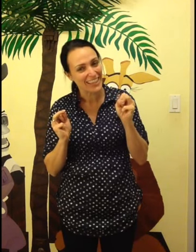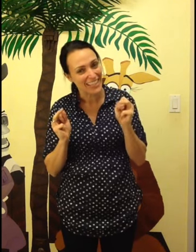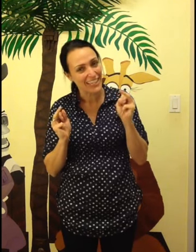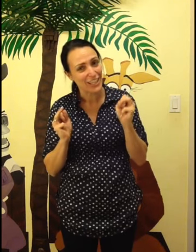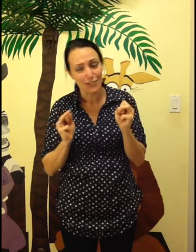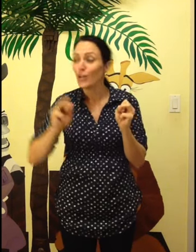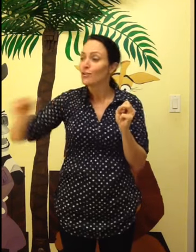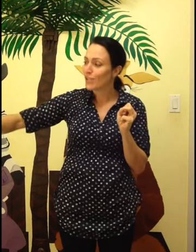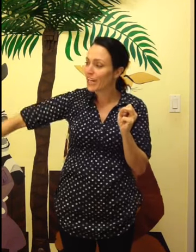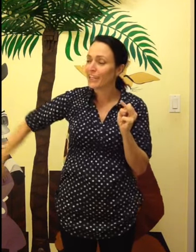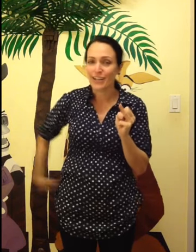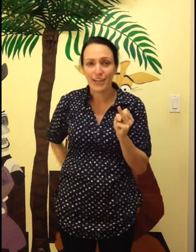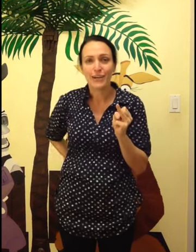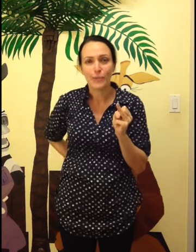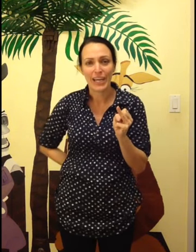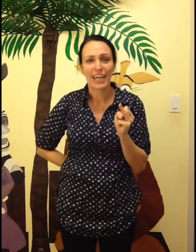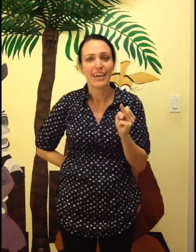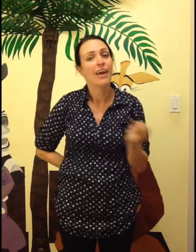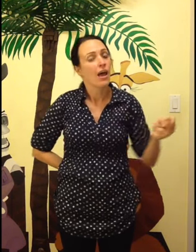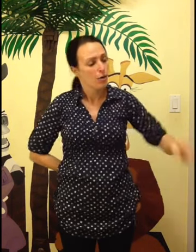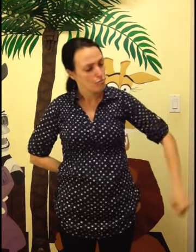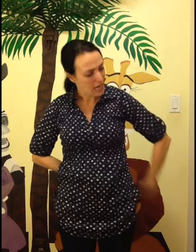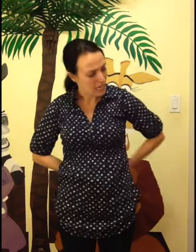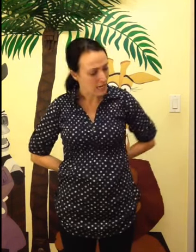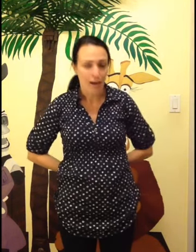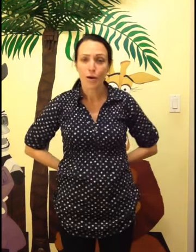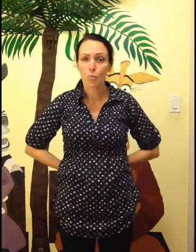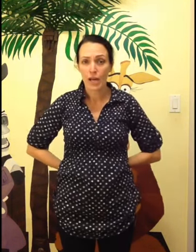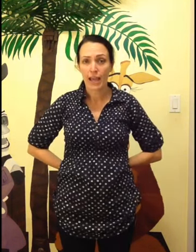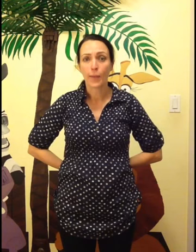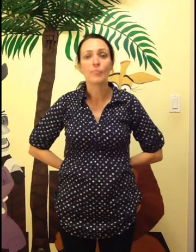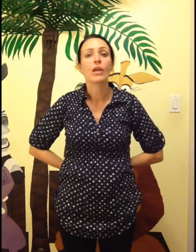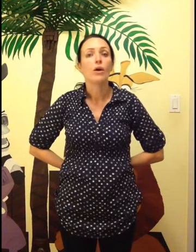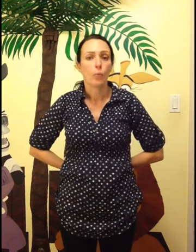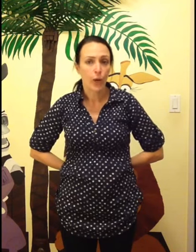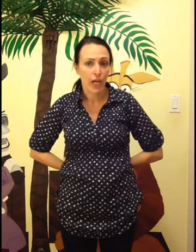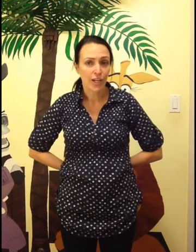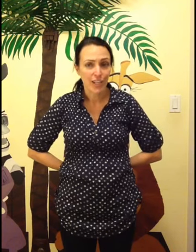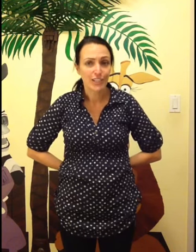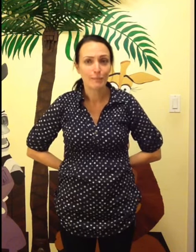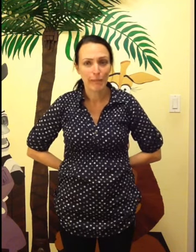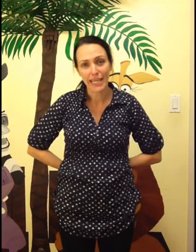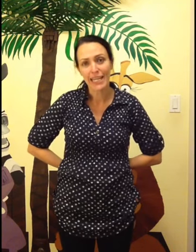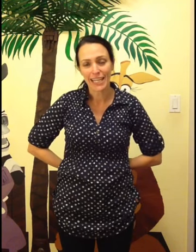thank you run away run away where is pinky